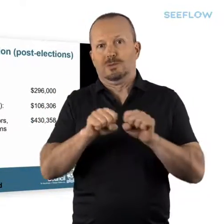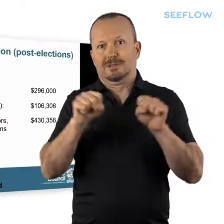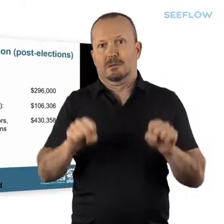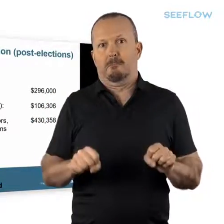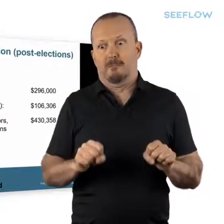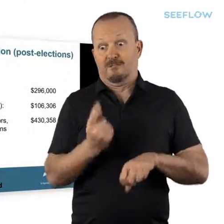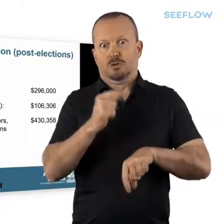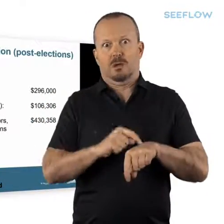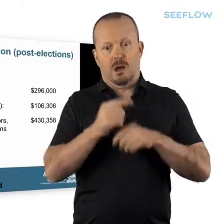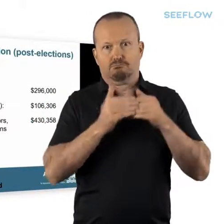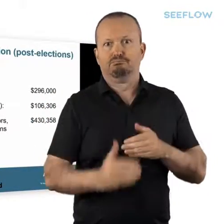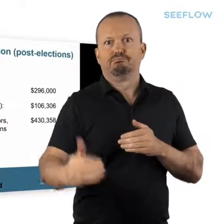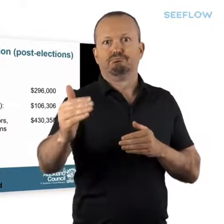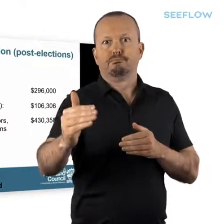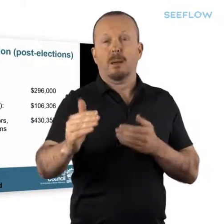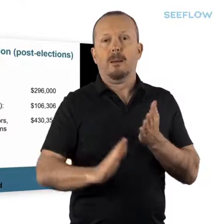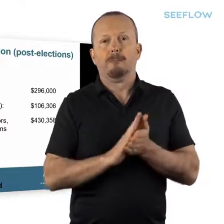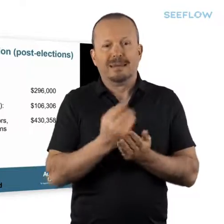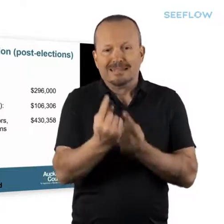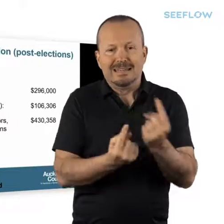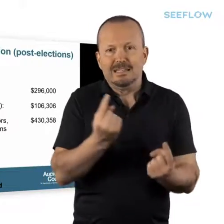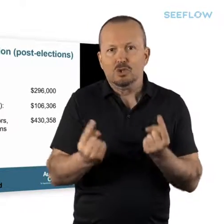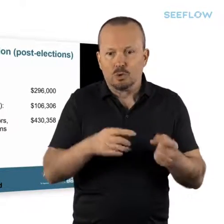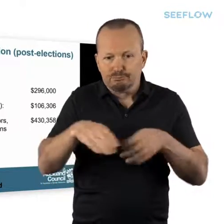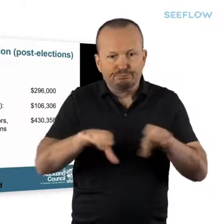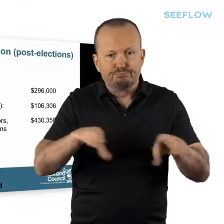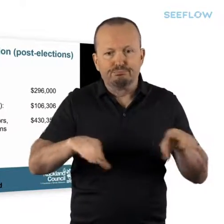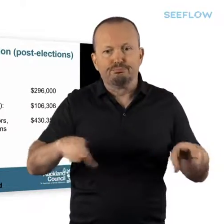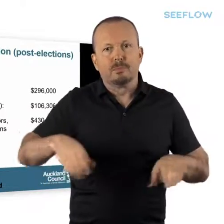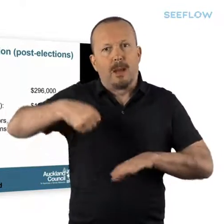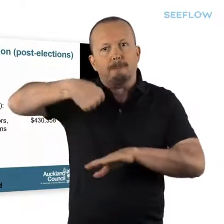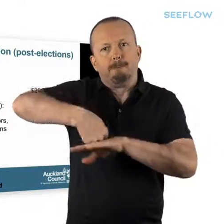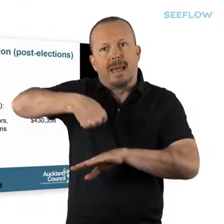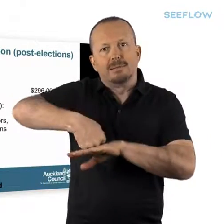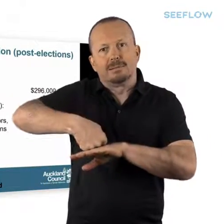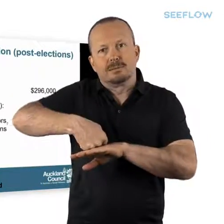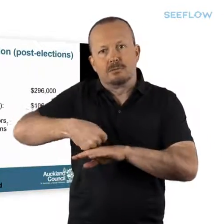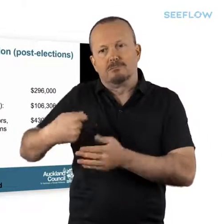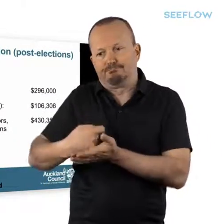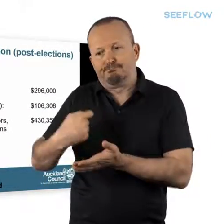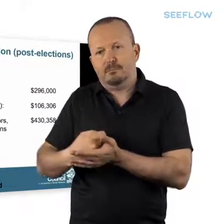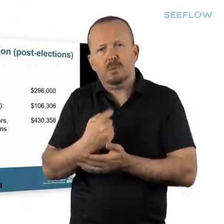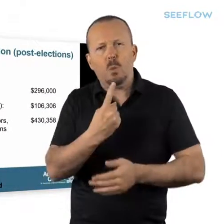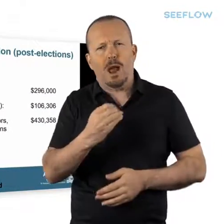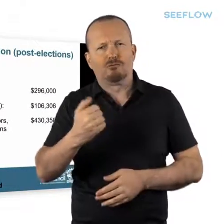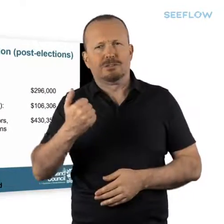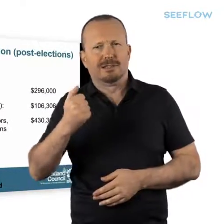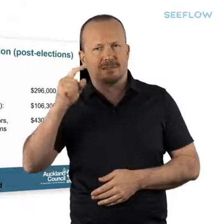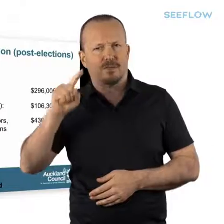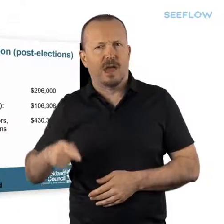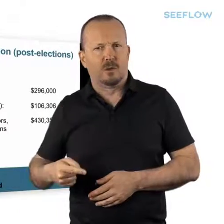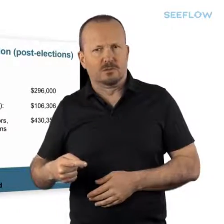been used before, whereby a minimum remuneration has been set for councillors at